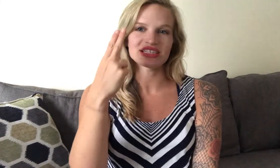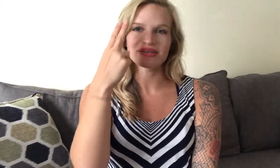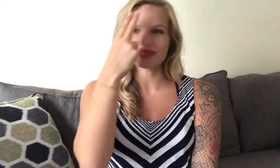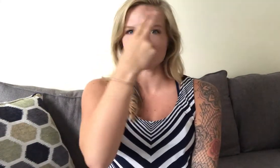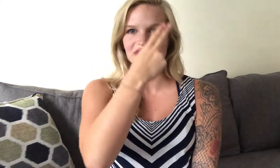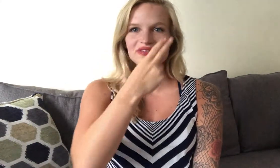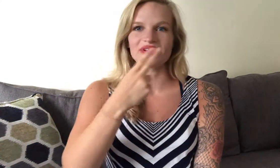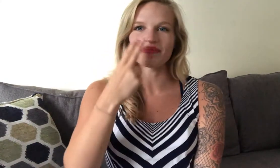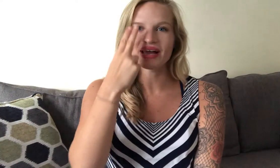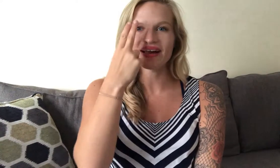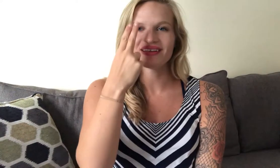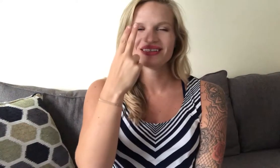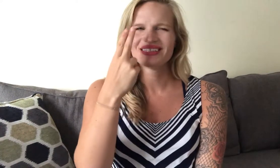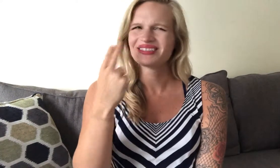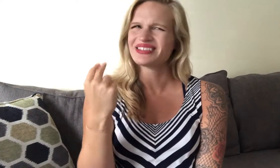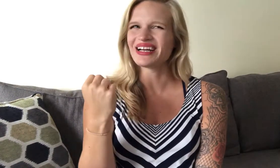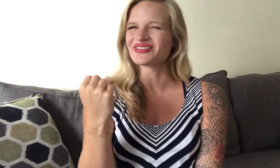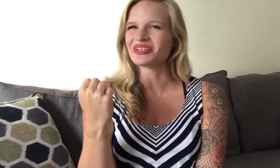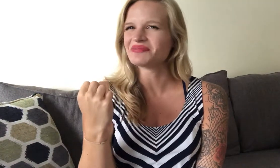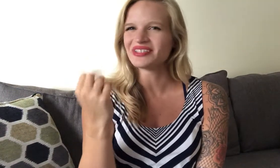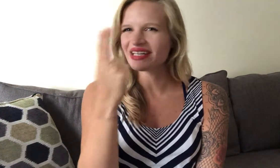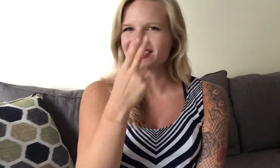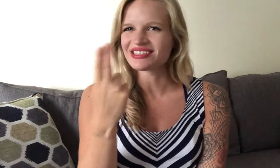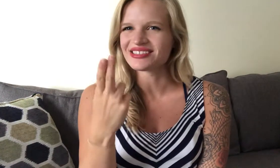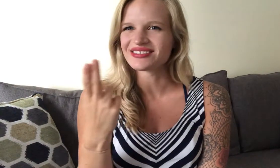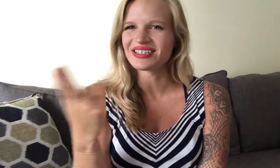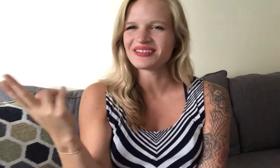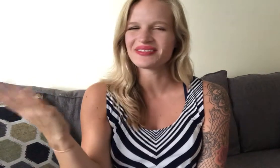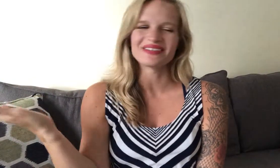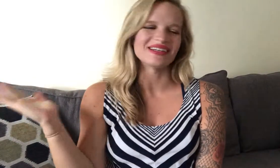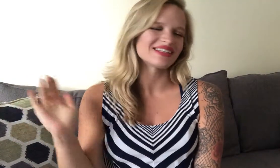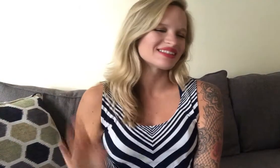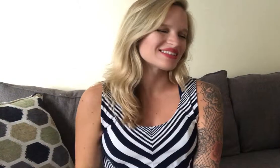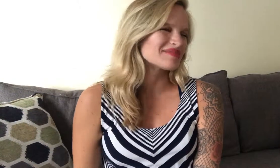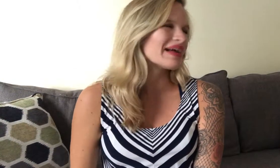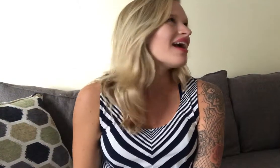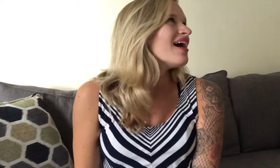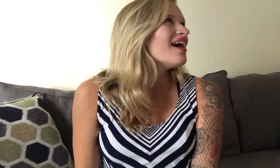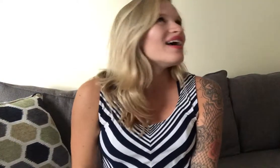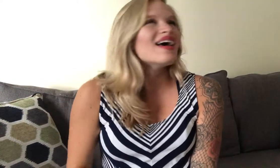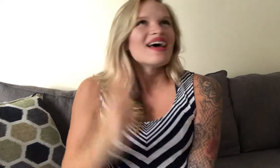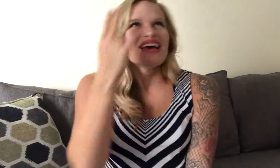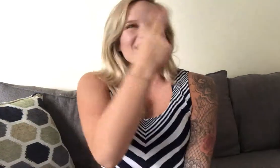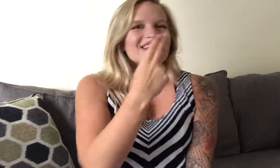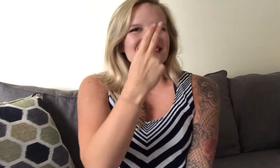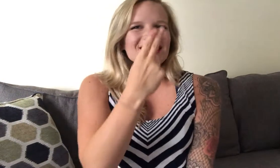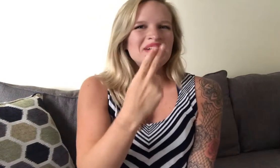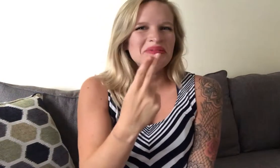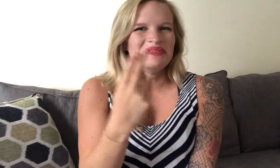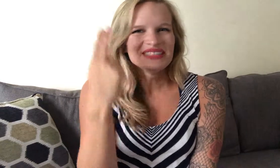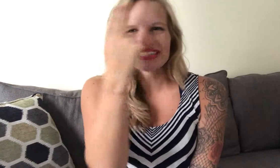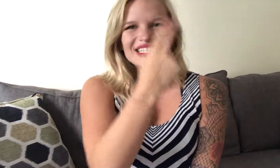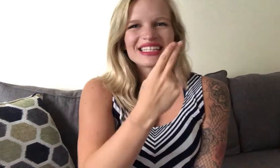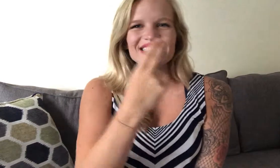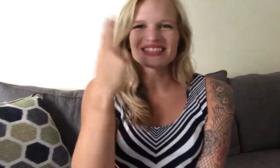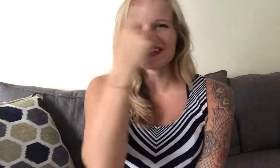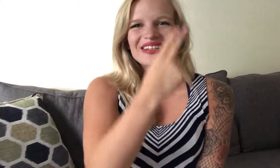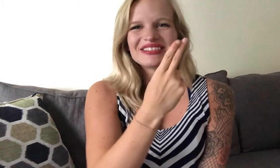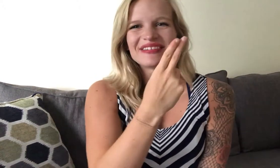shape so just rub that not rub you're not touching yourself oh god that sounds bad handsome just like this around your